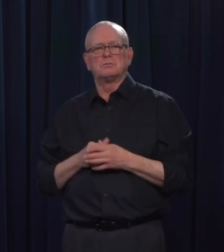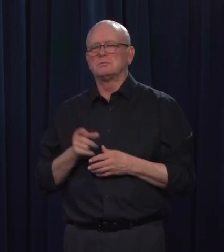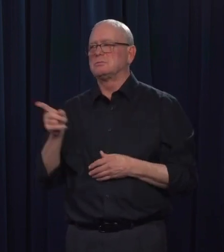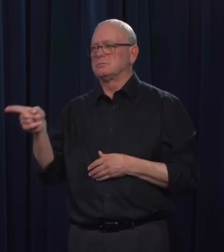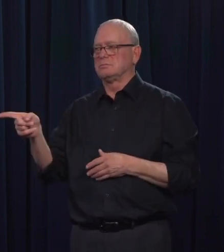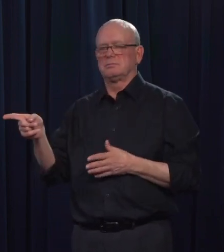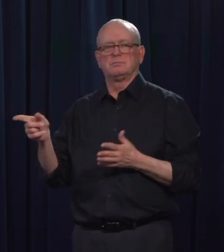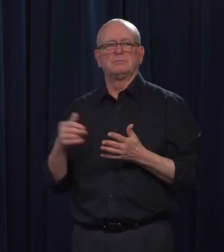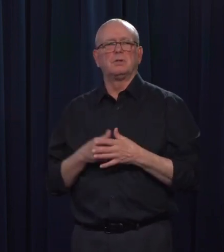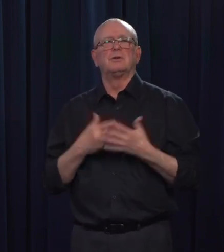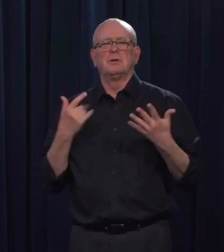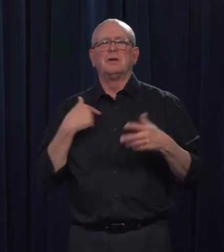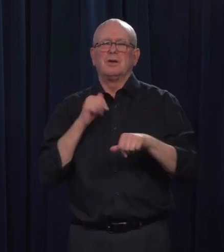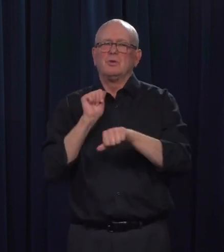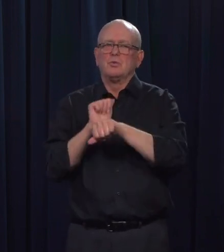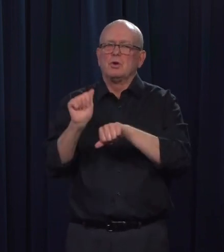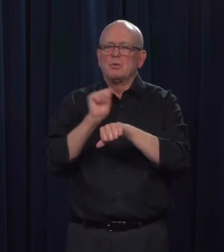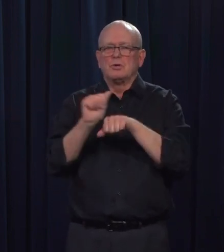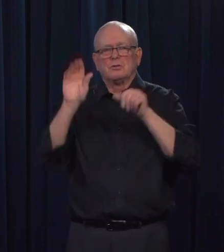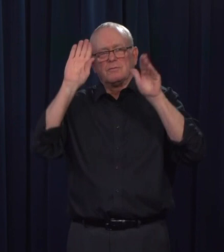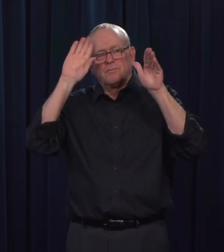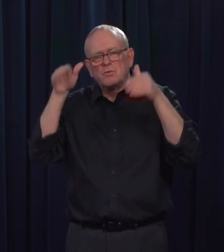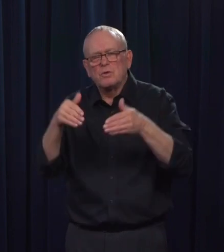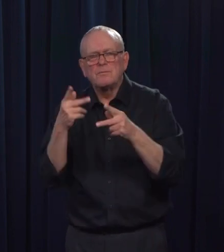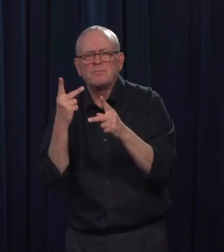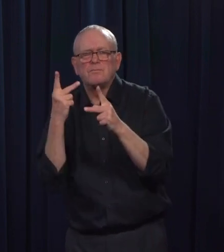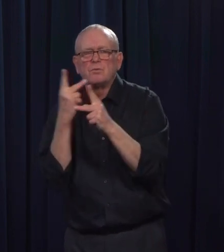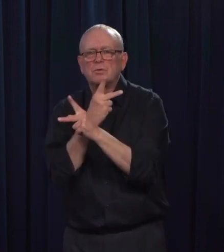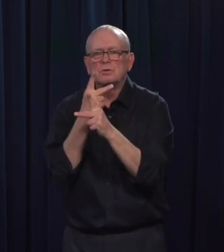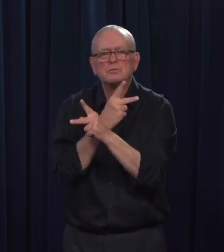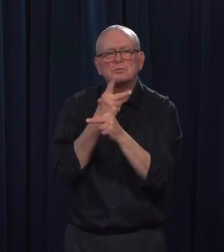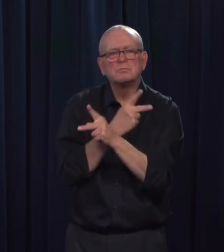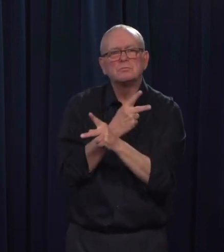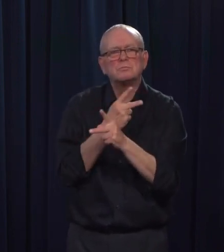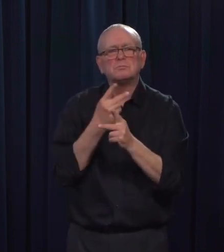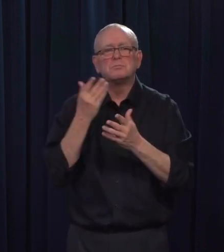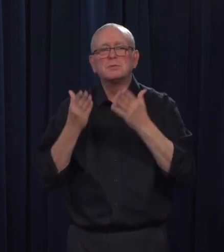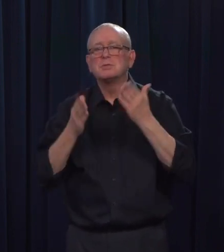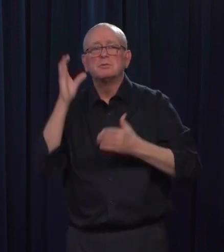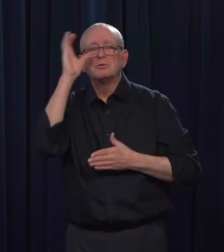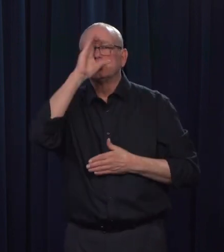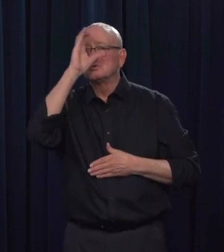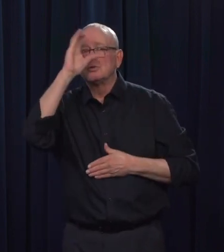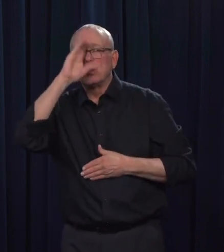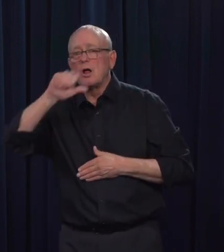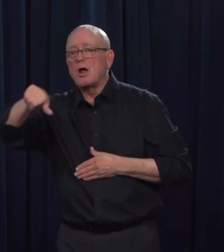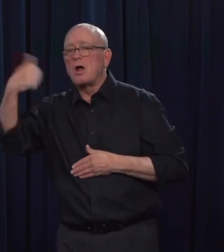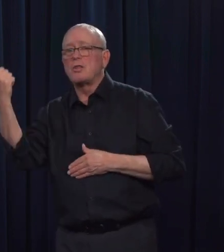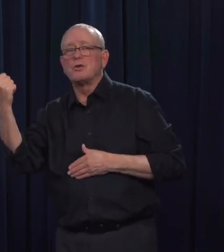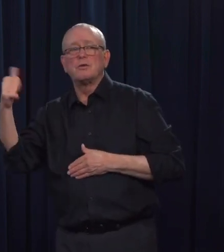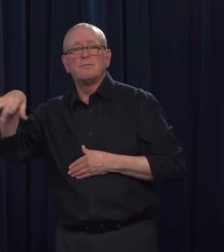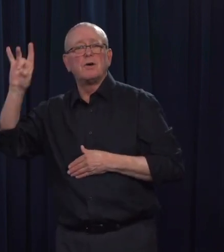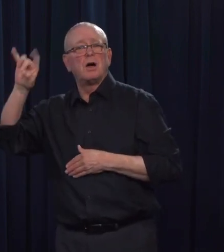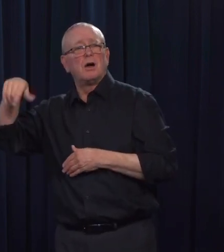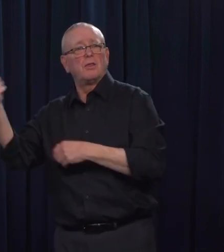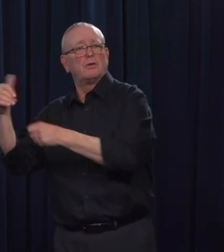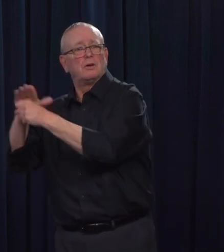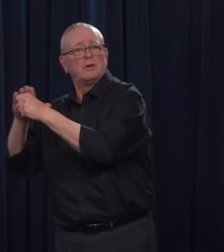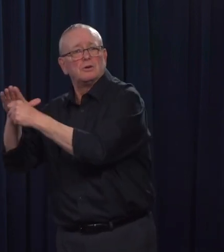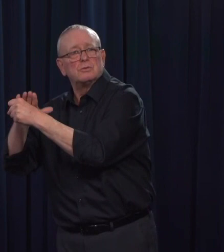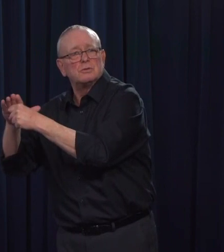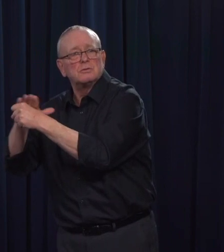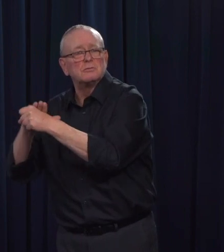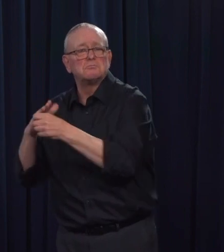that if you had to outsource from different areas or where could we actually be able to, where could industry be able to draw